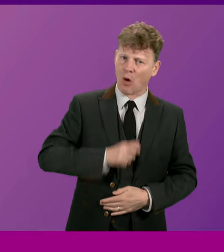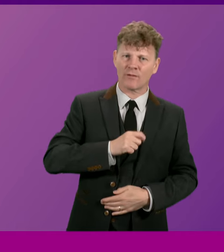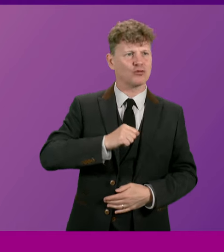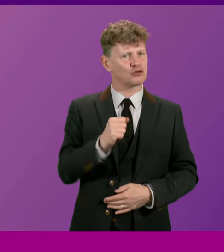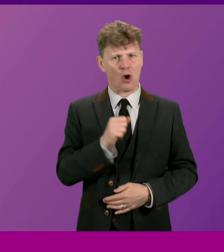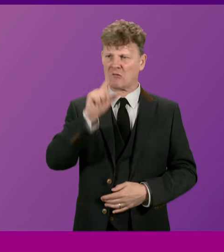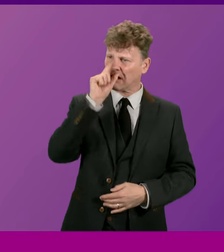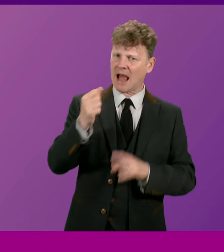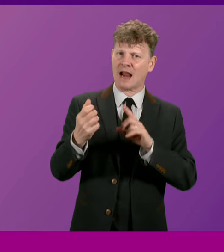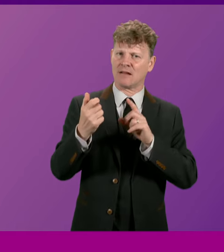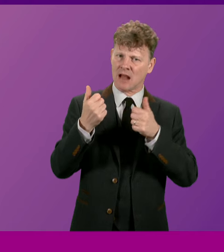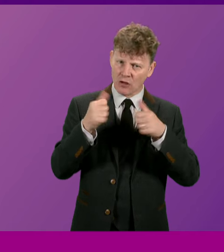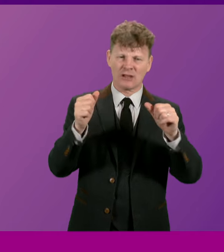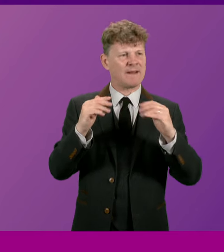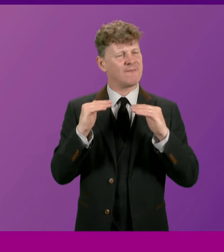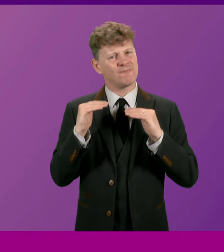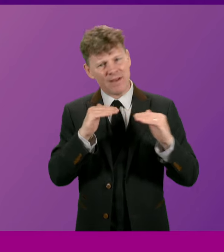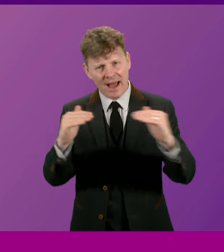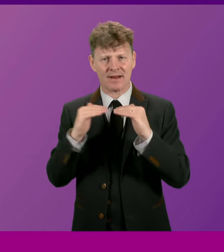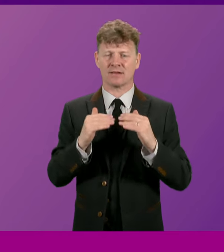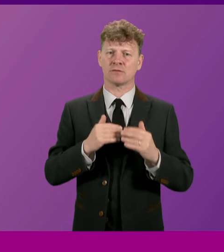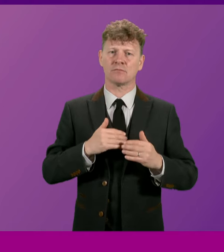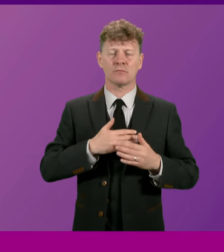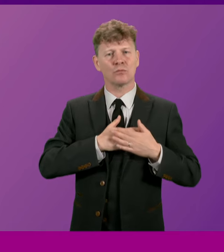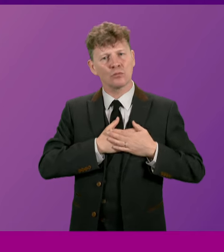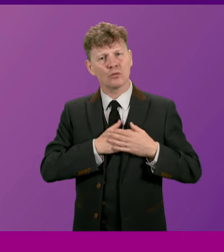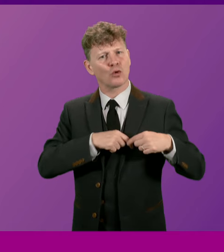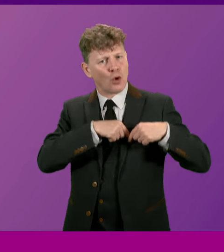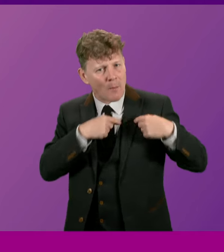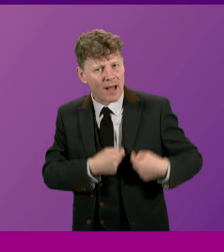achieve through fairness, compassion and independence.